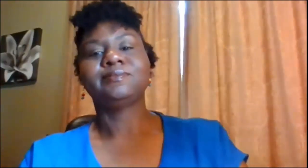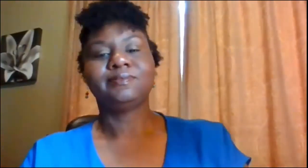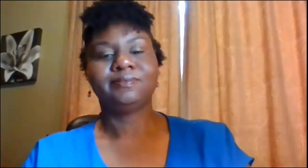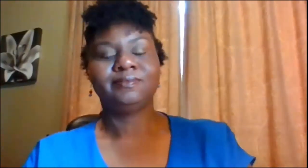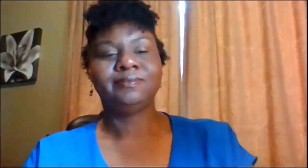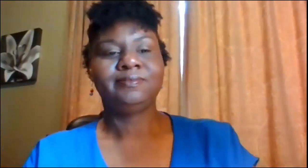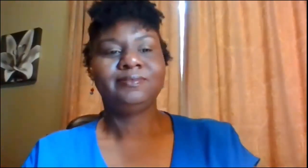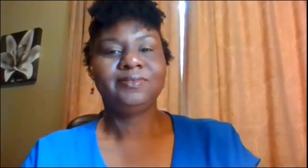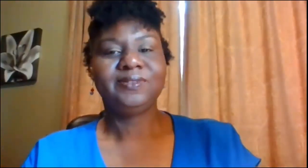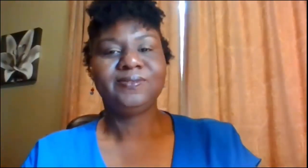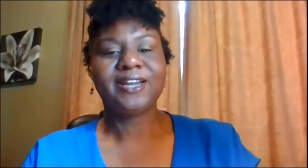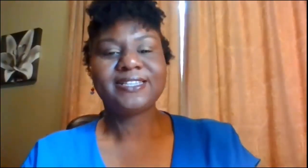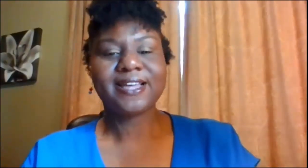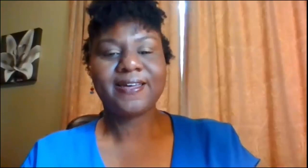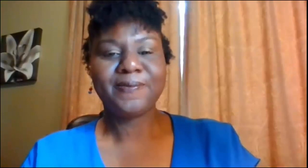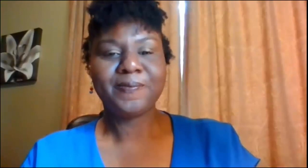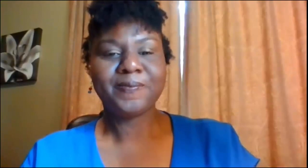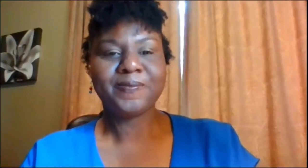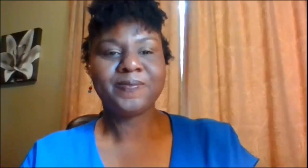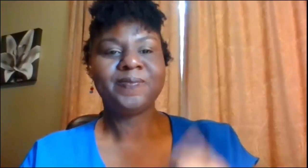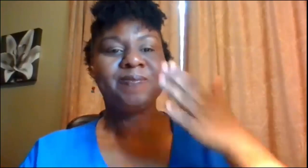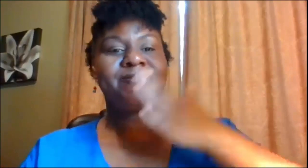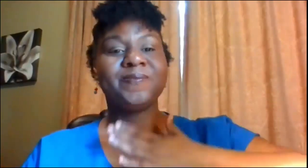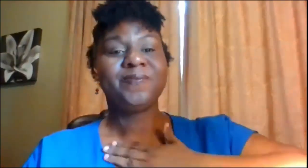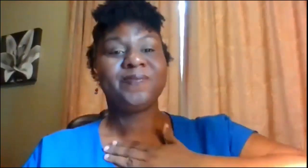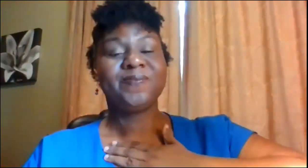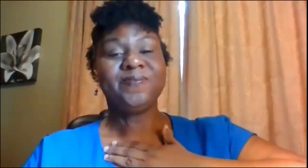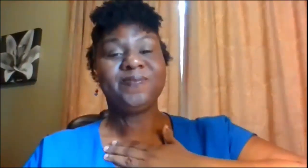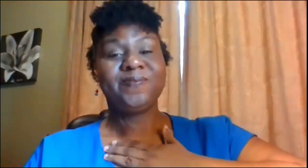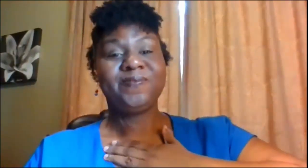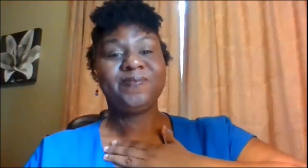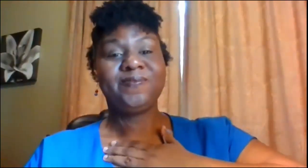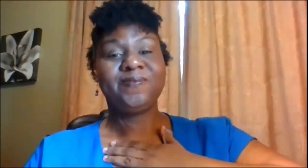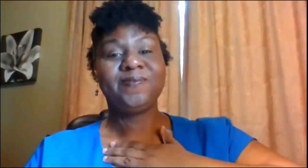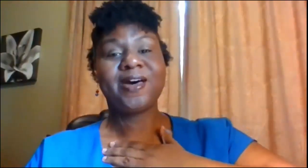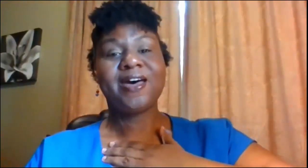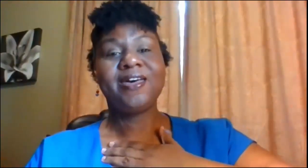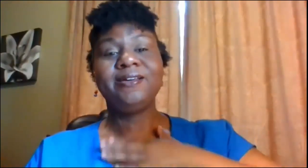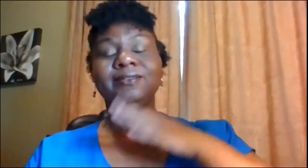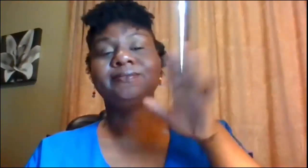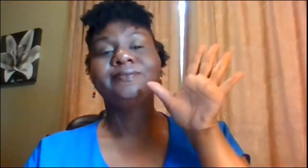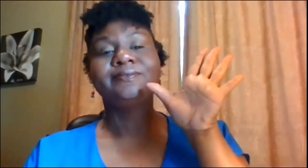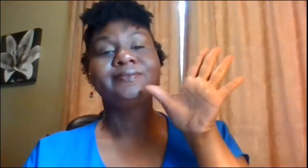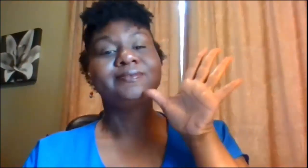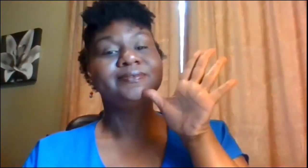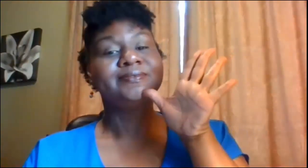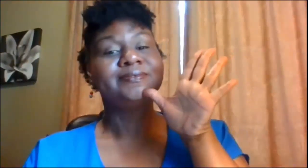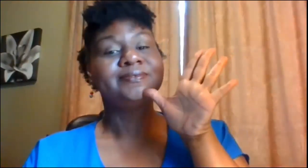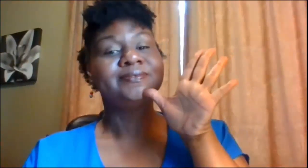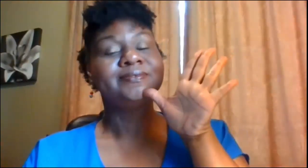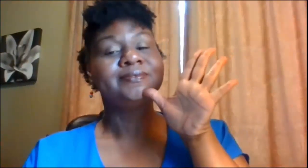what did I sign what did